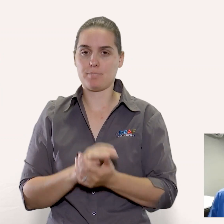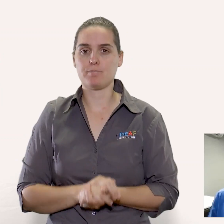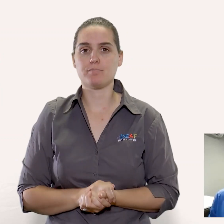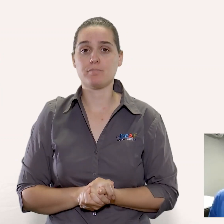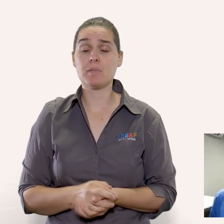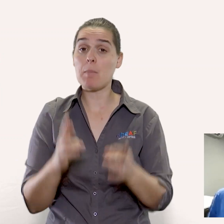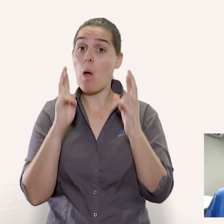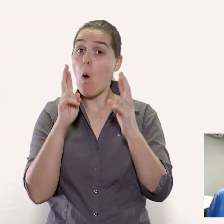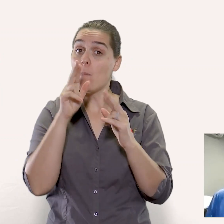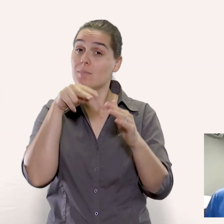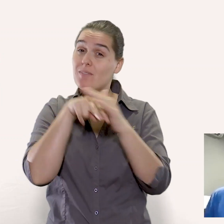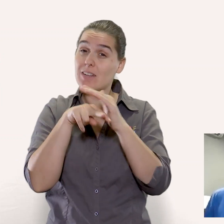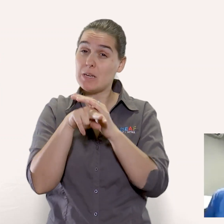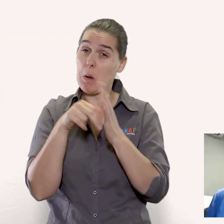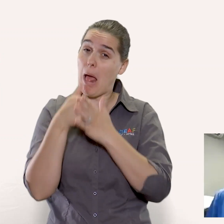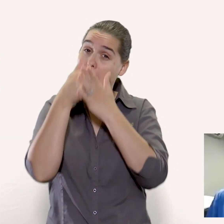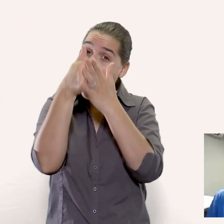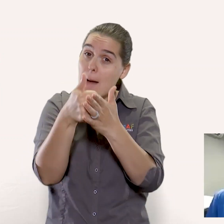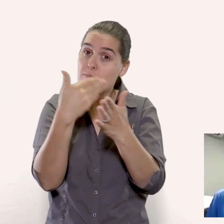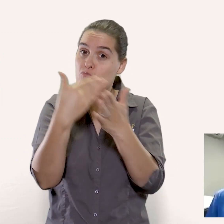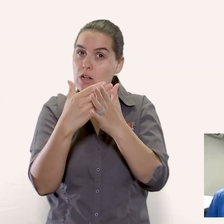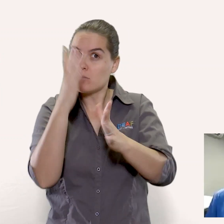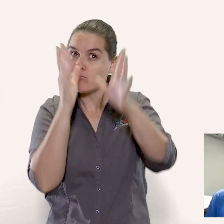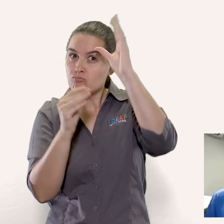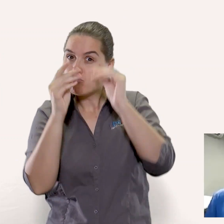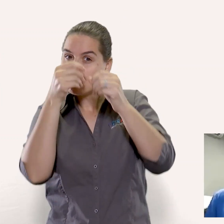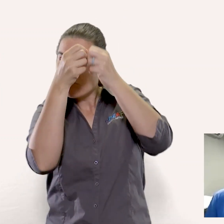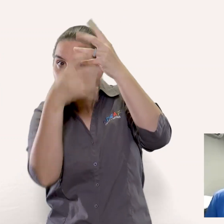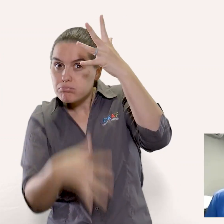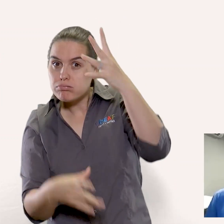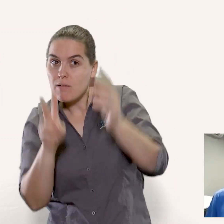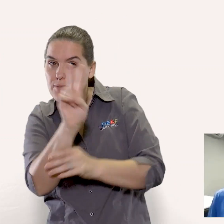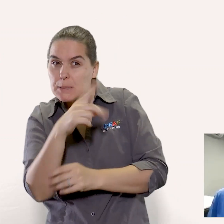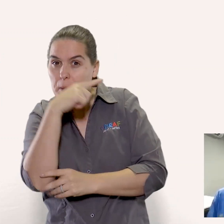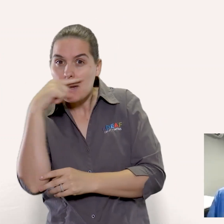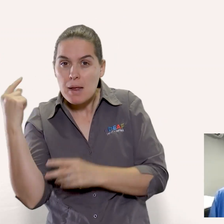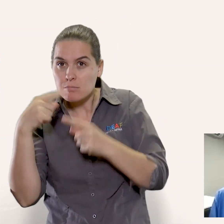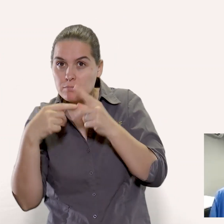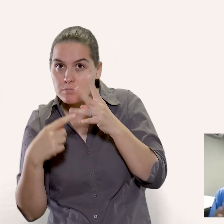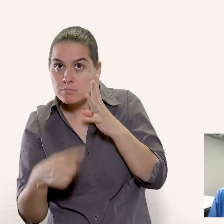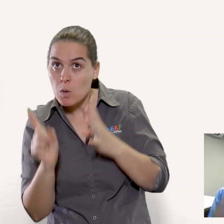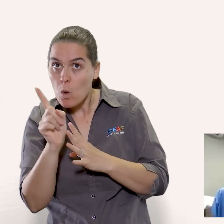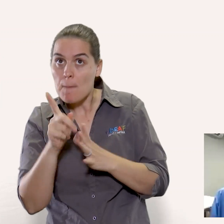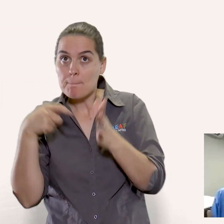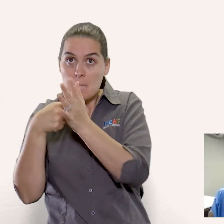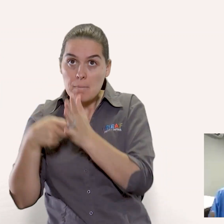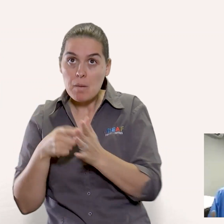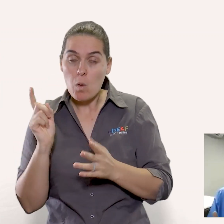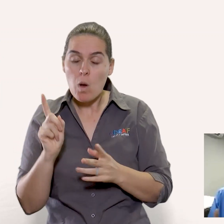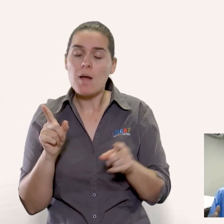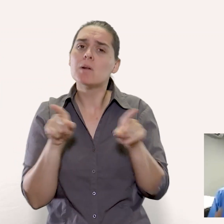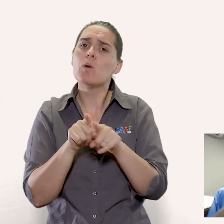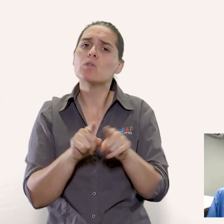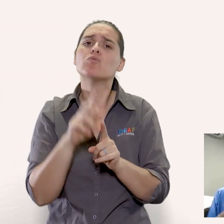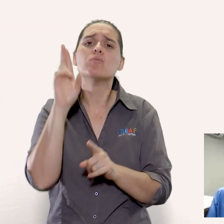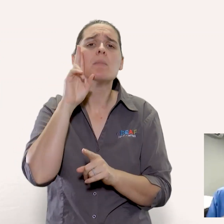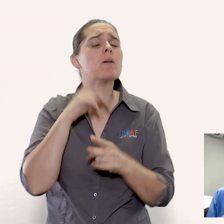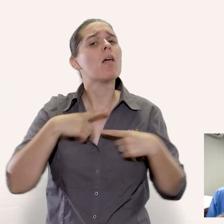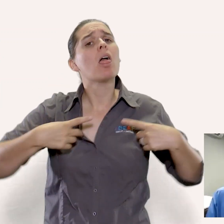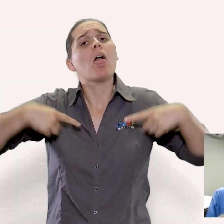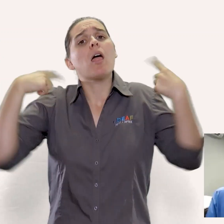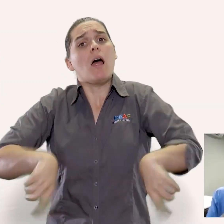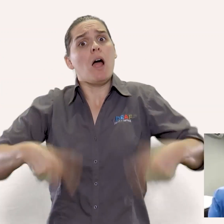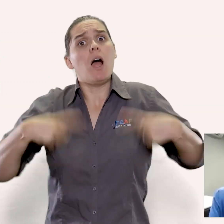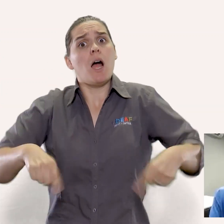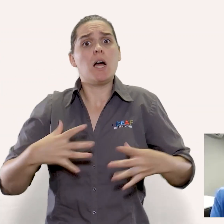i really hope that this video was practical and that it provided you with support and also helped you not